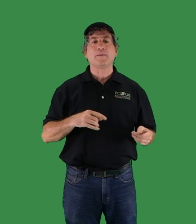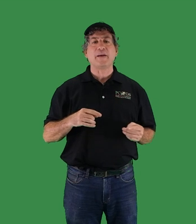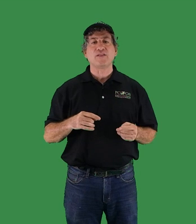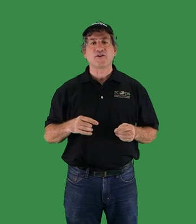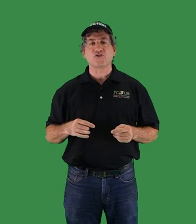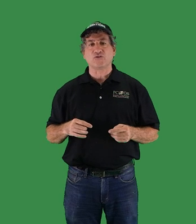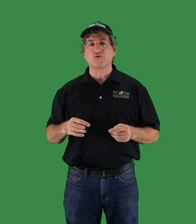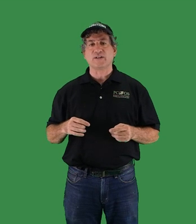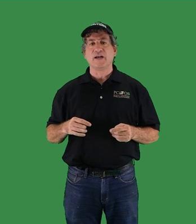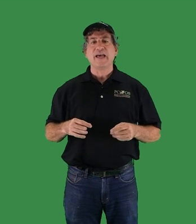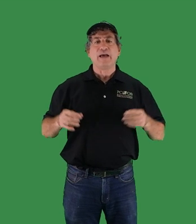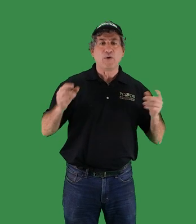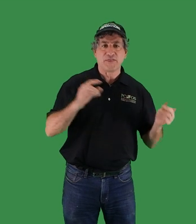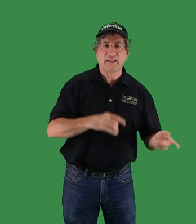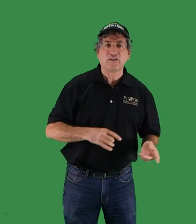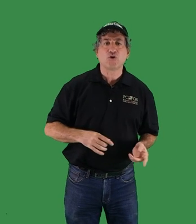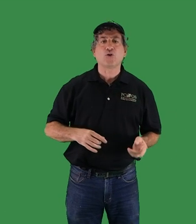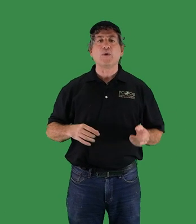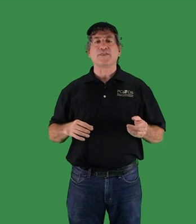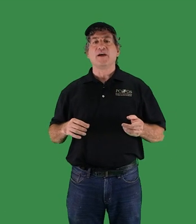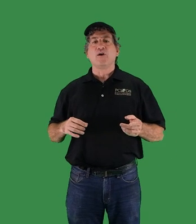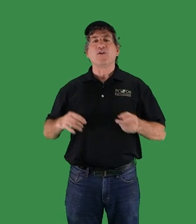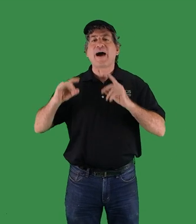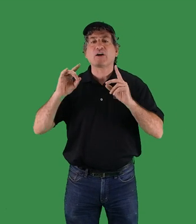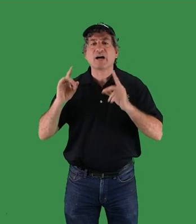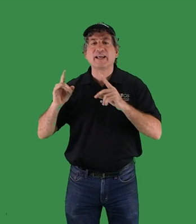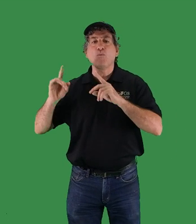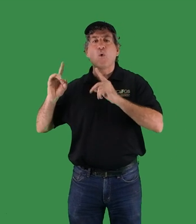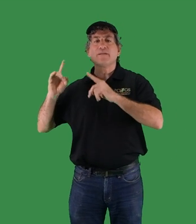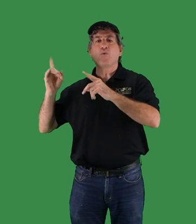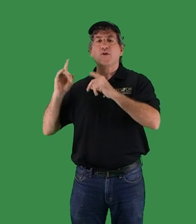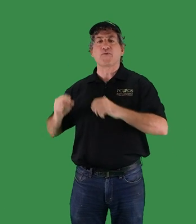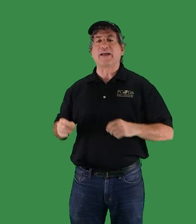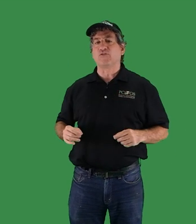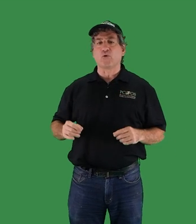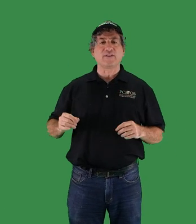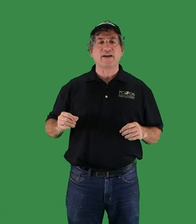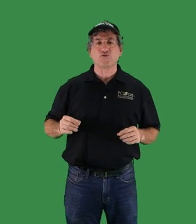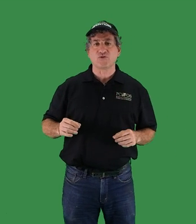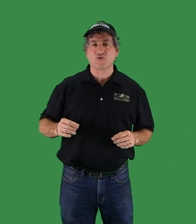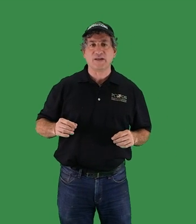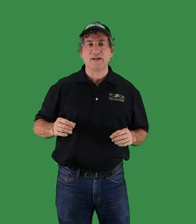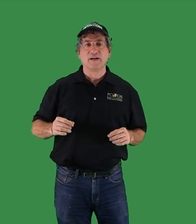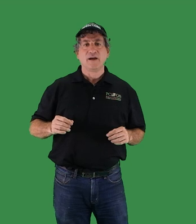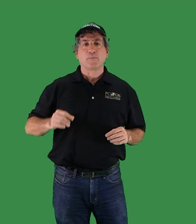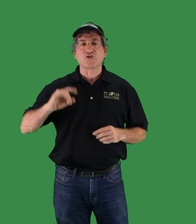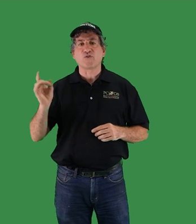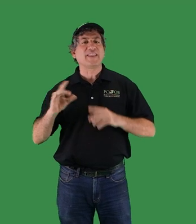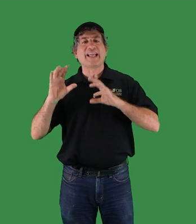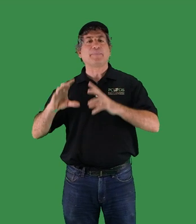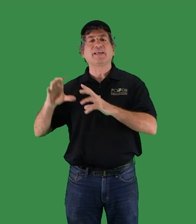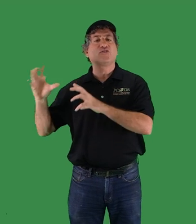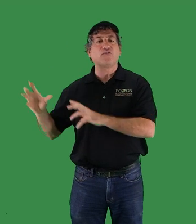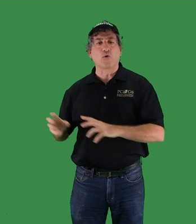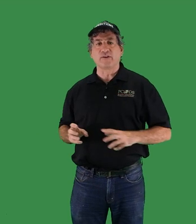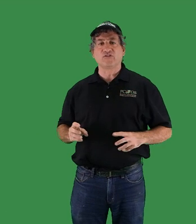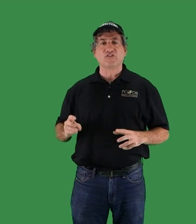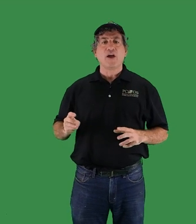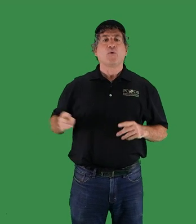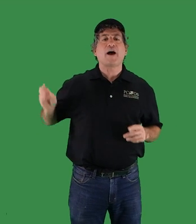and bathe their children with and cook with, without cutting one more threatened rhododendron tree, preserving the Nepalese forests, without